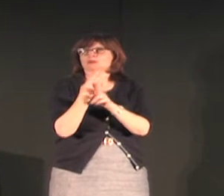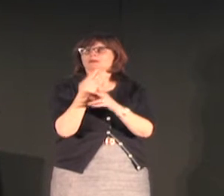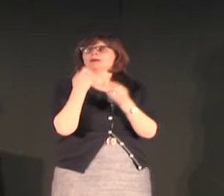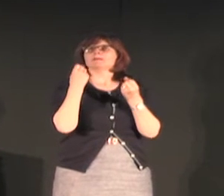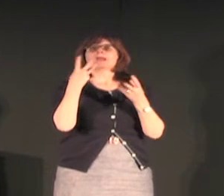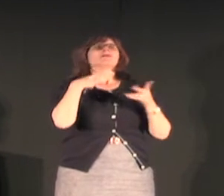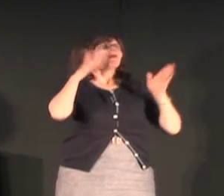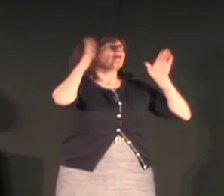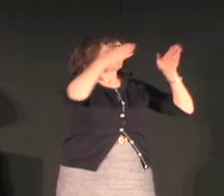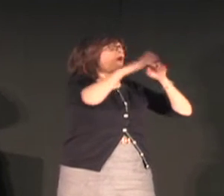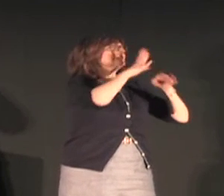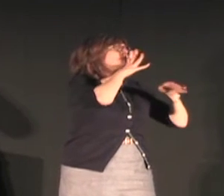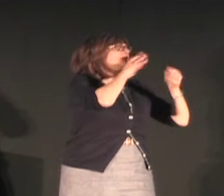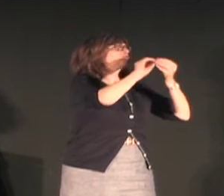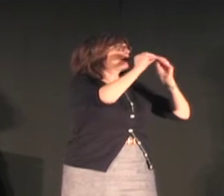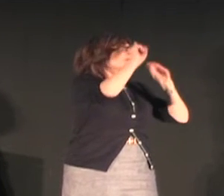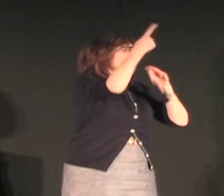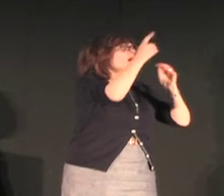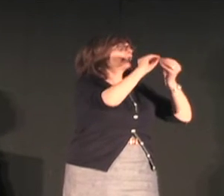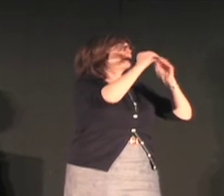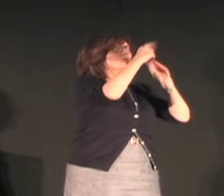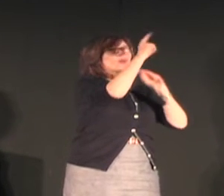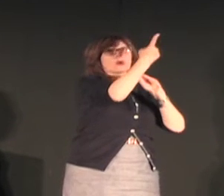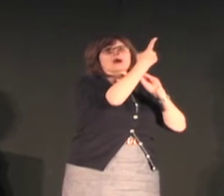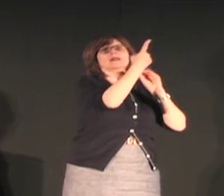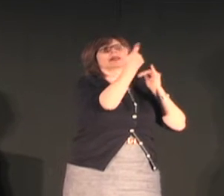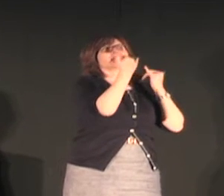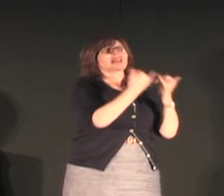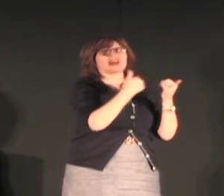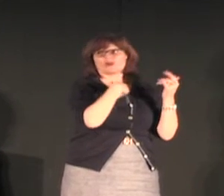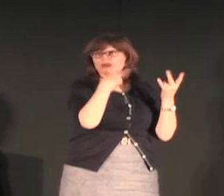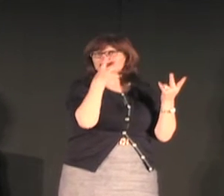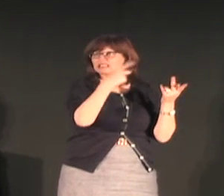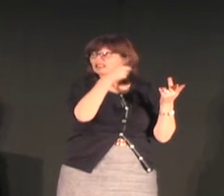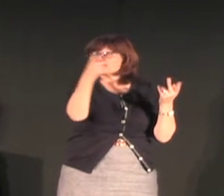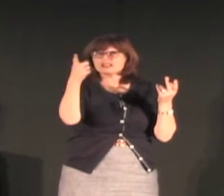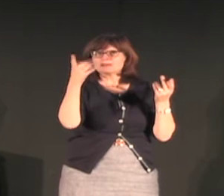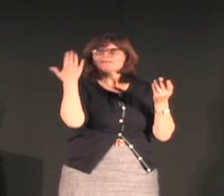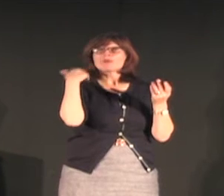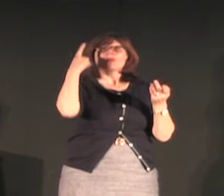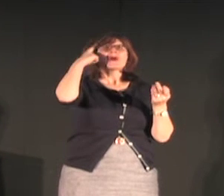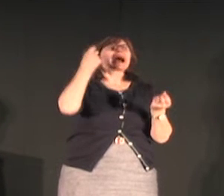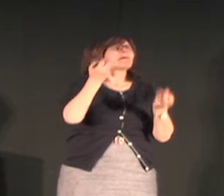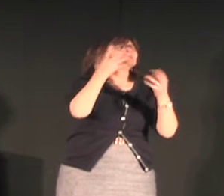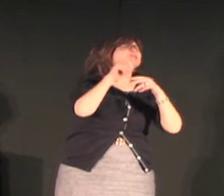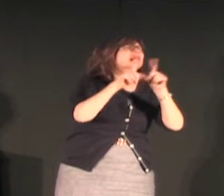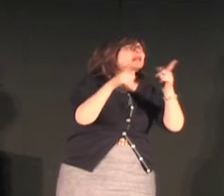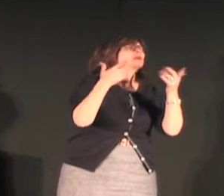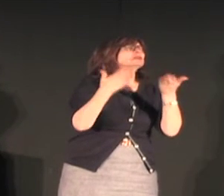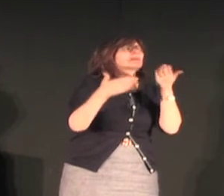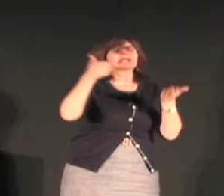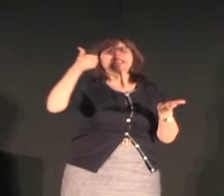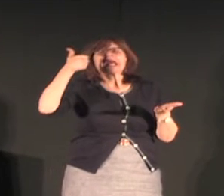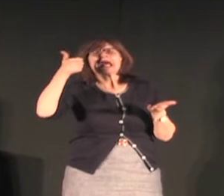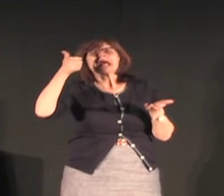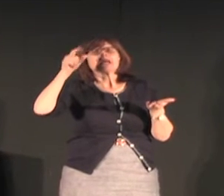see in this group people in the community all learn sign language and are able to communicate